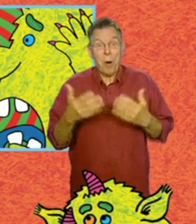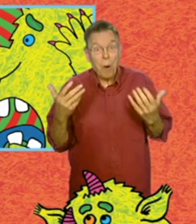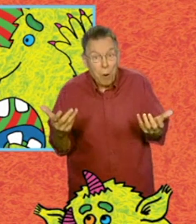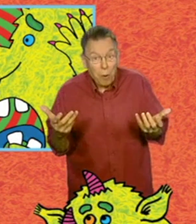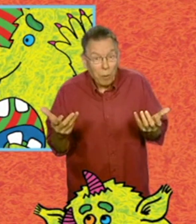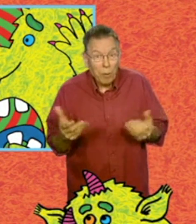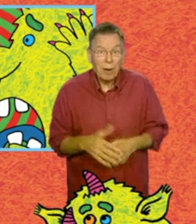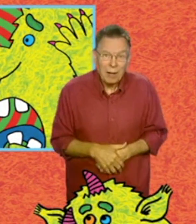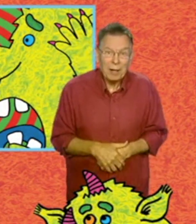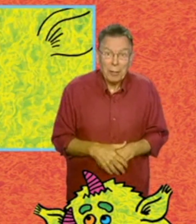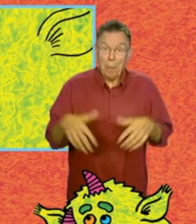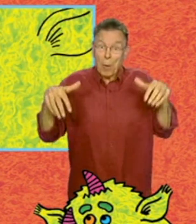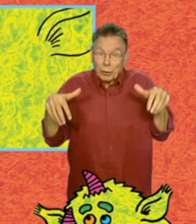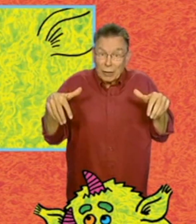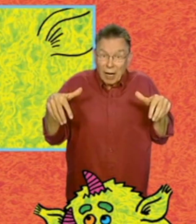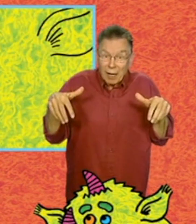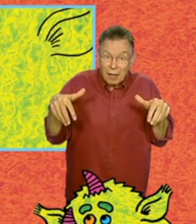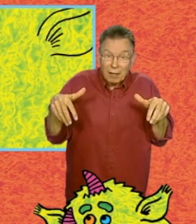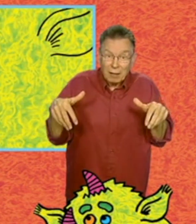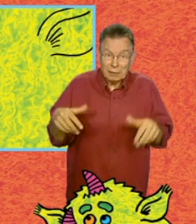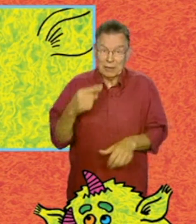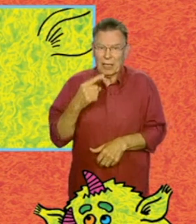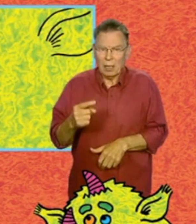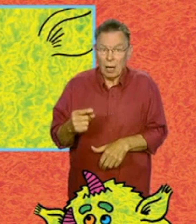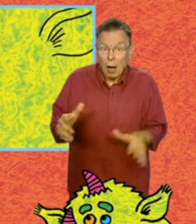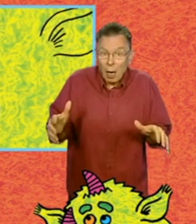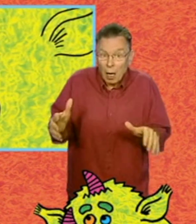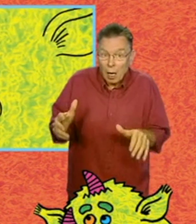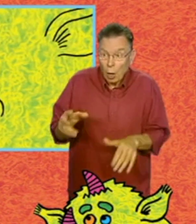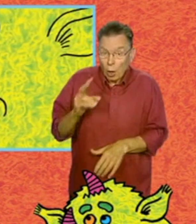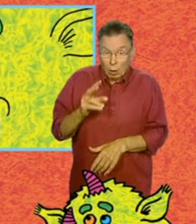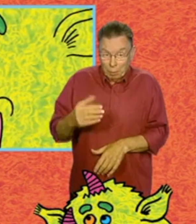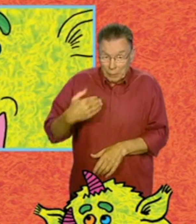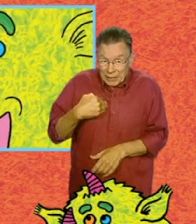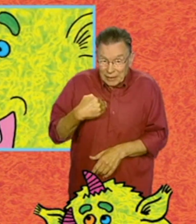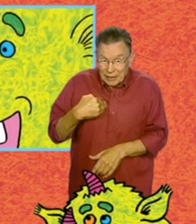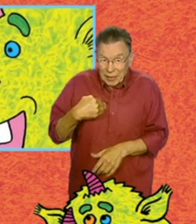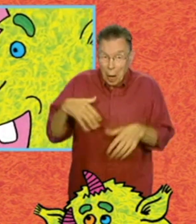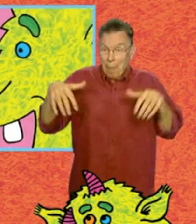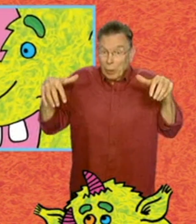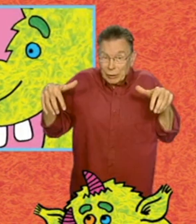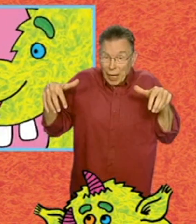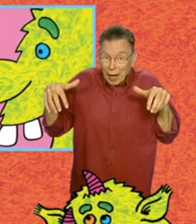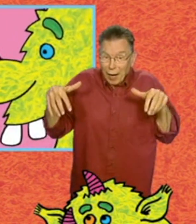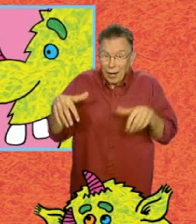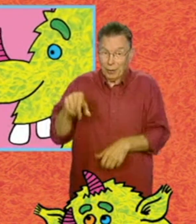Or, the monster says, Look! I'm a monster.